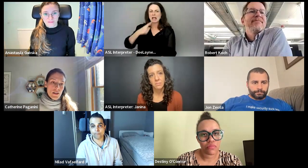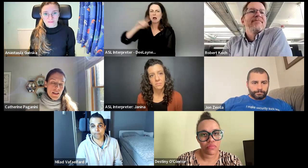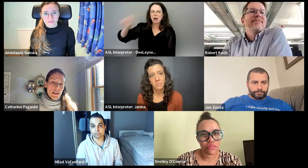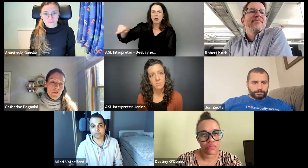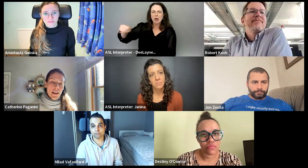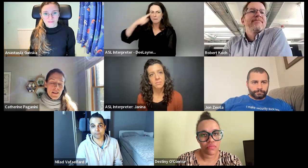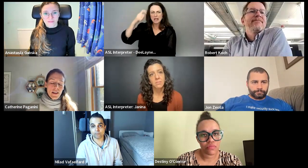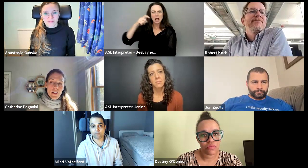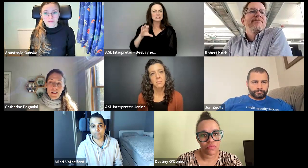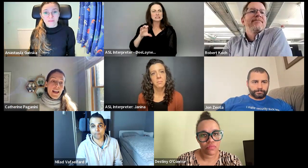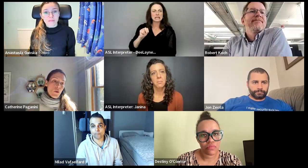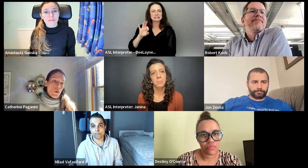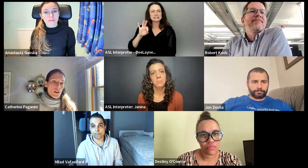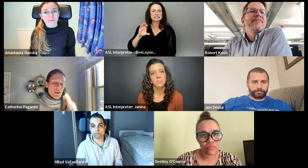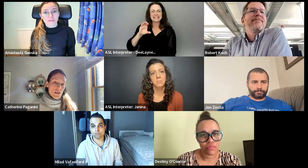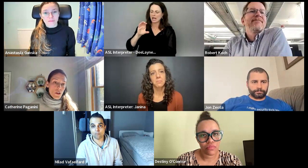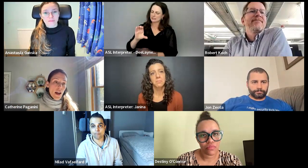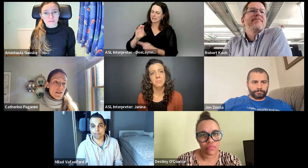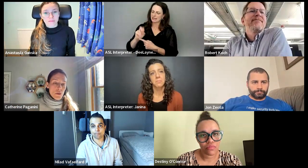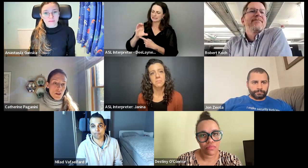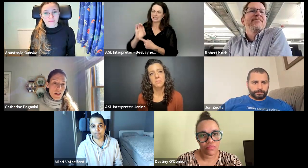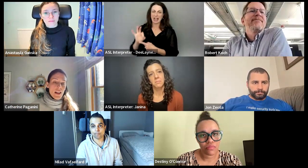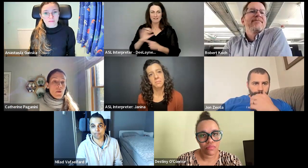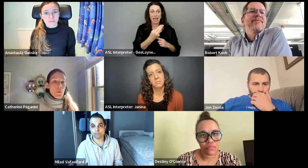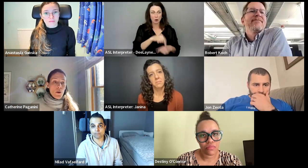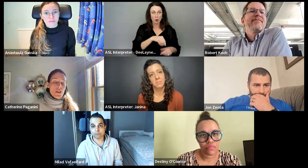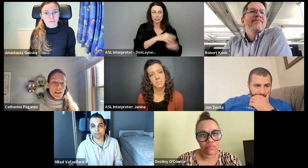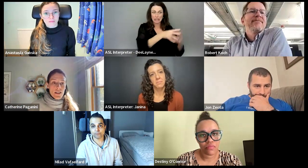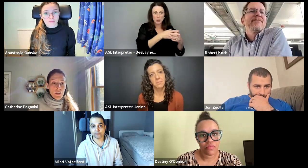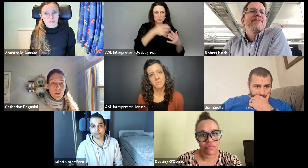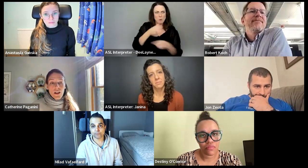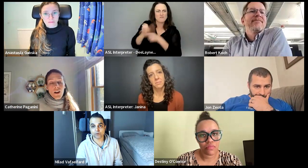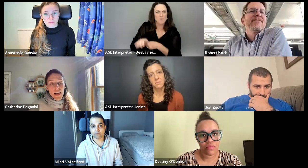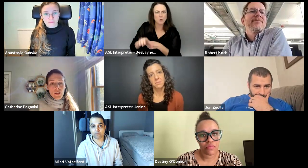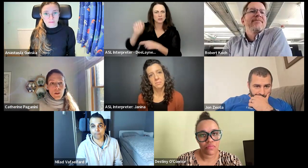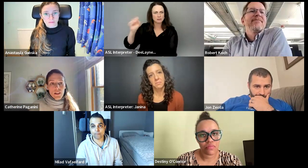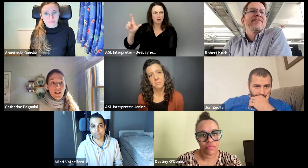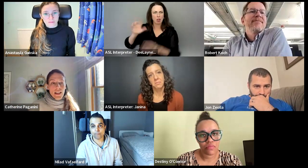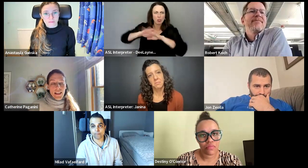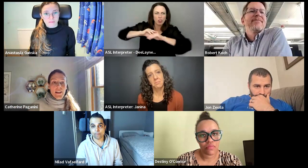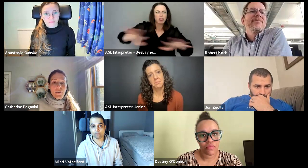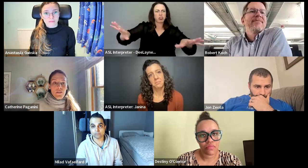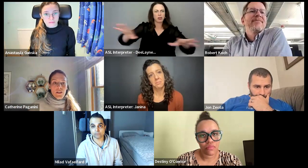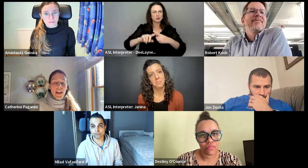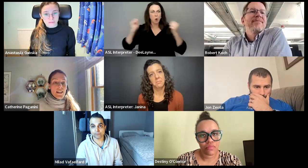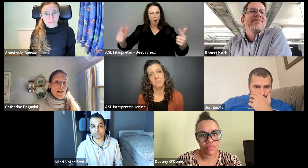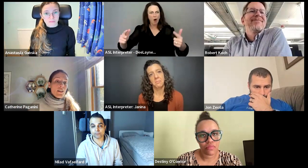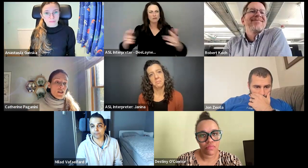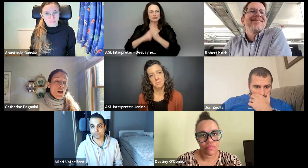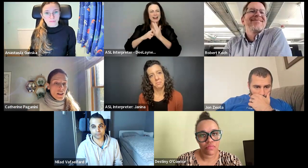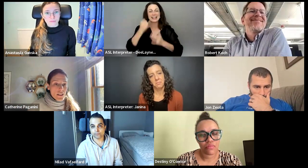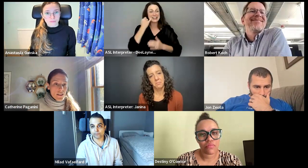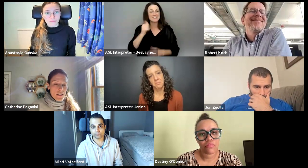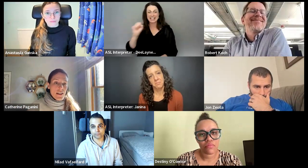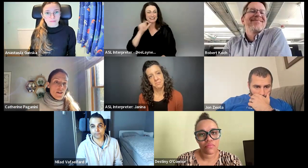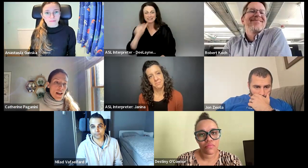just because the CNCF has a headquarters in the U S we're going to impose ASL on everyone. If ASL